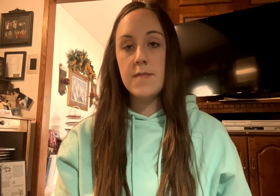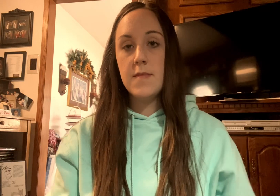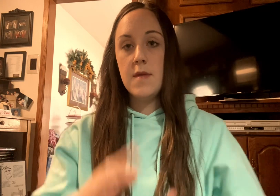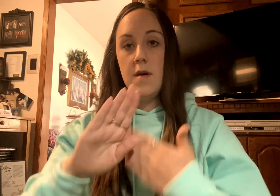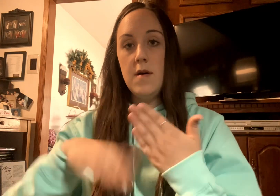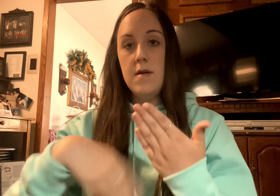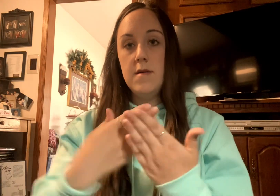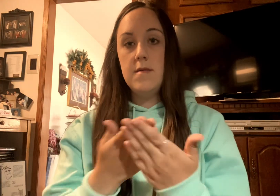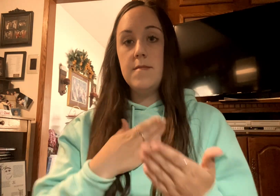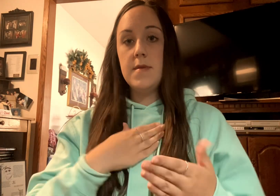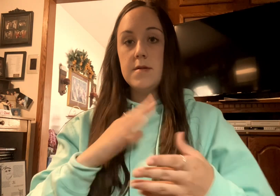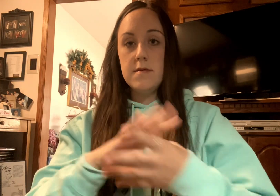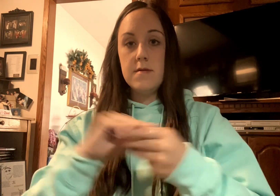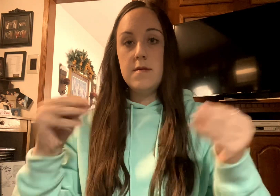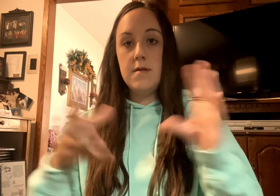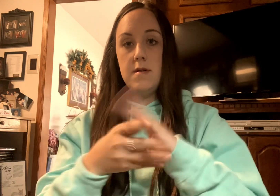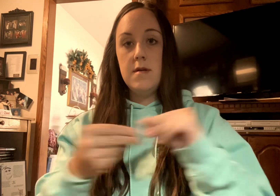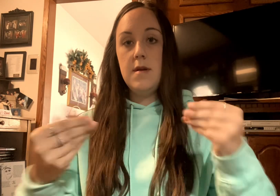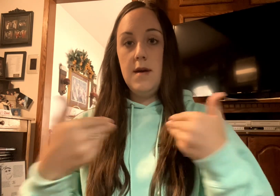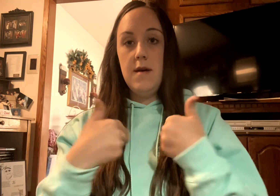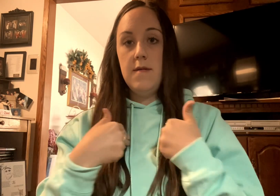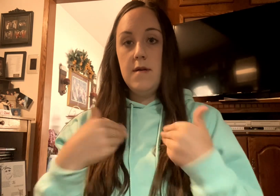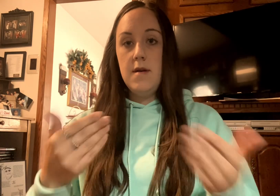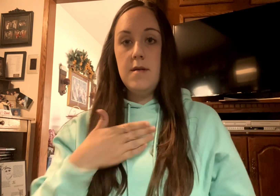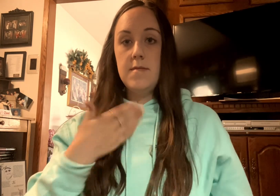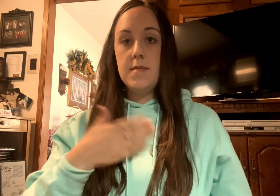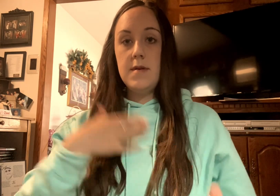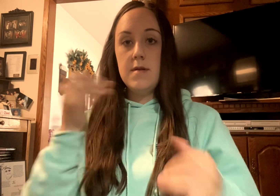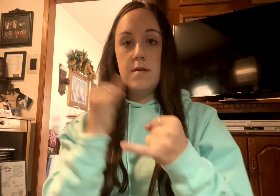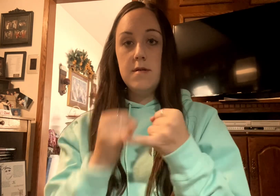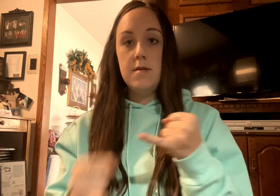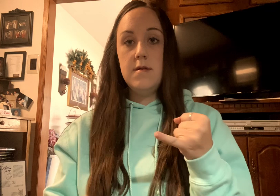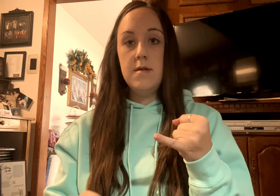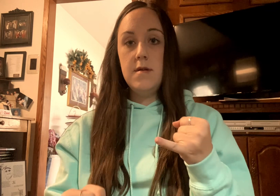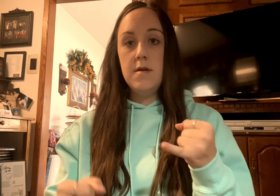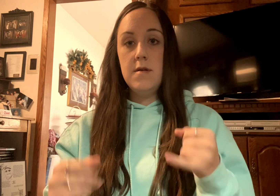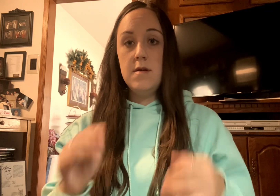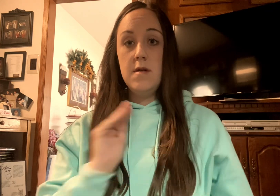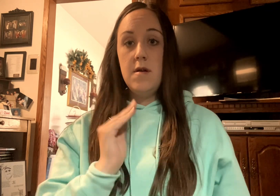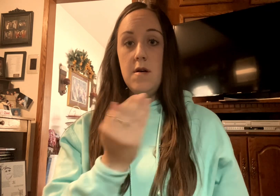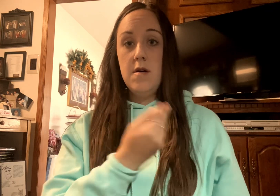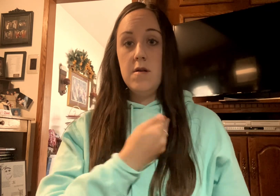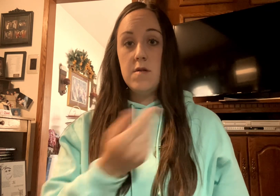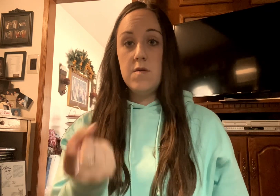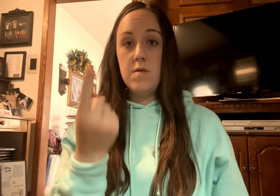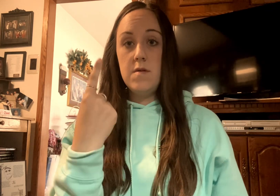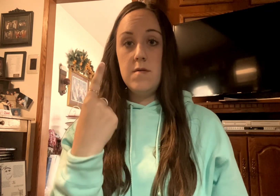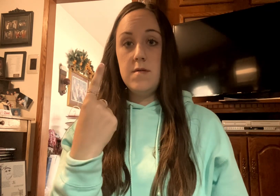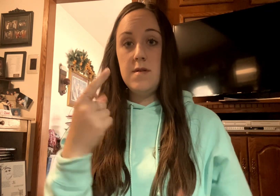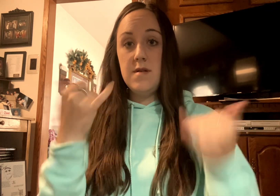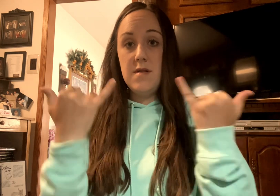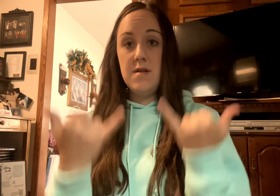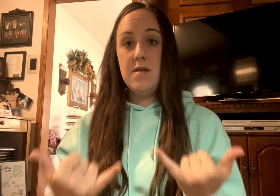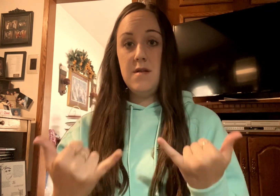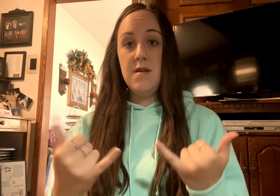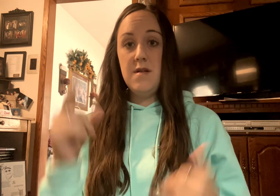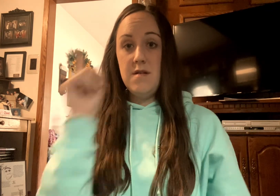All the fairy tales I've watched have a happy ending Ours was just the start of one and now we're just pretending